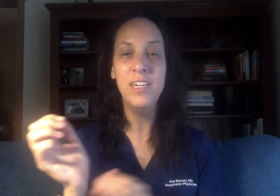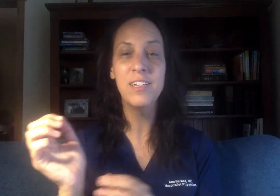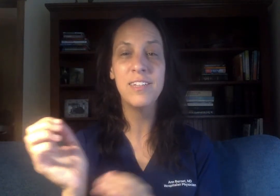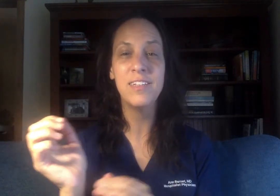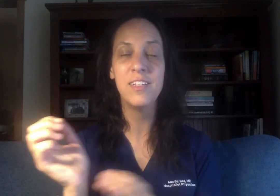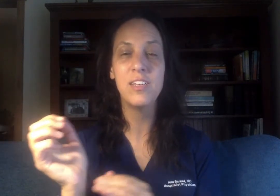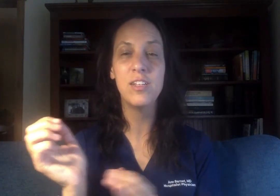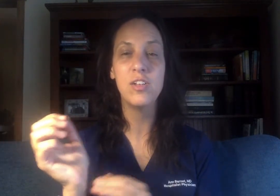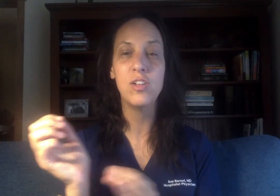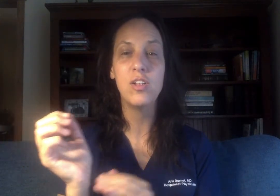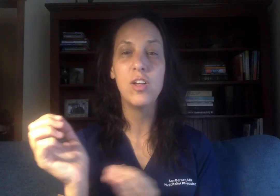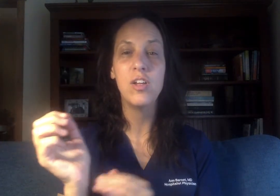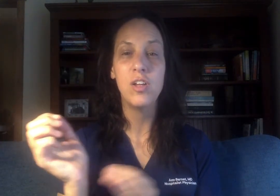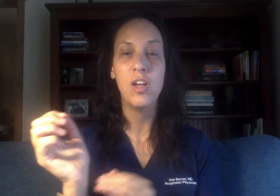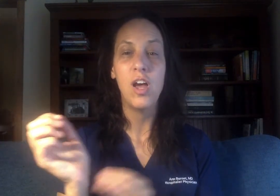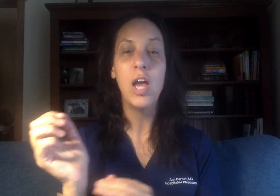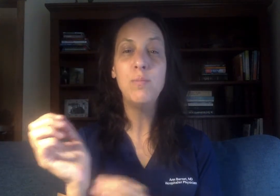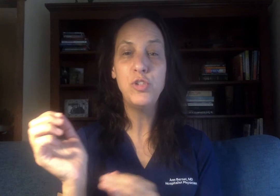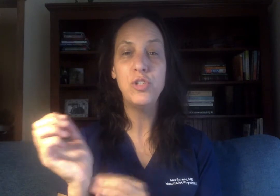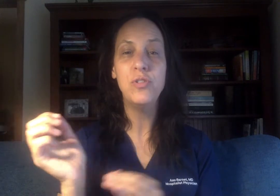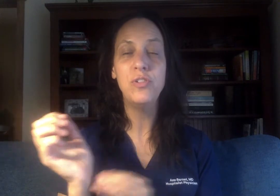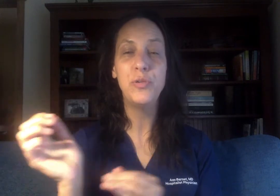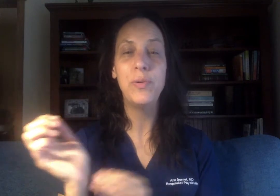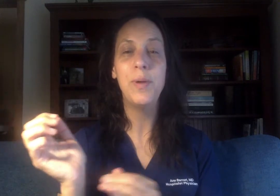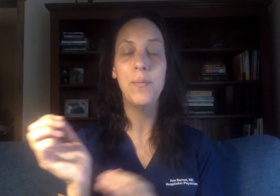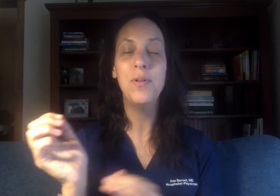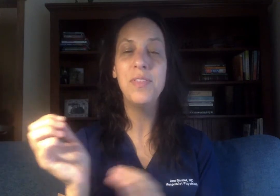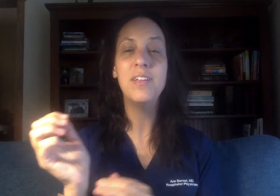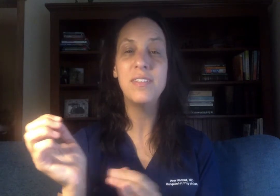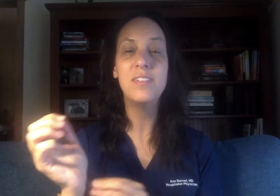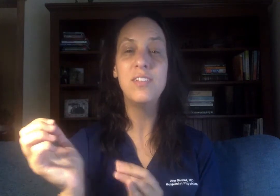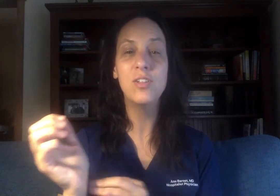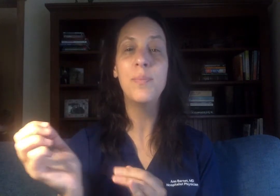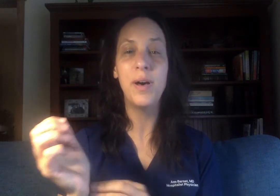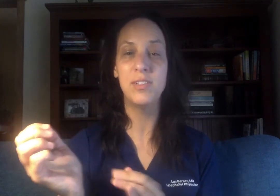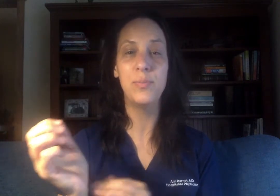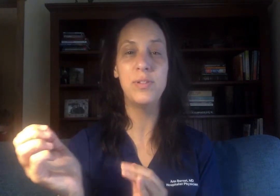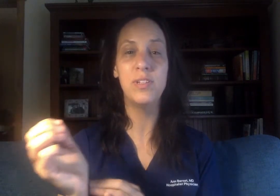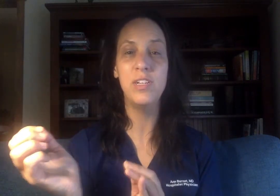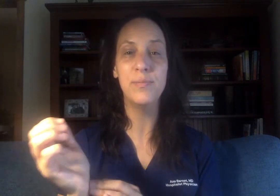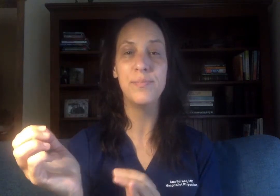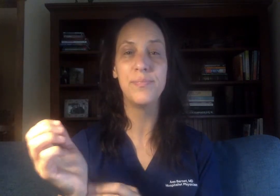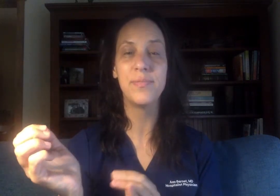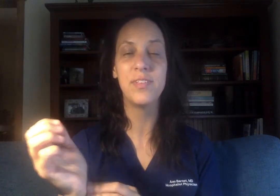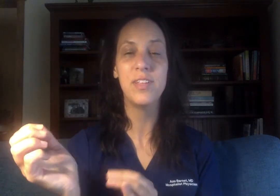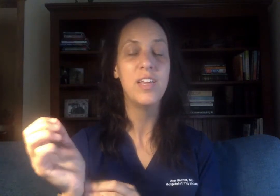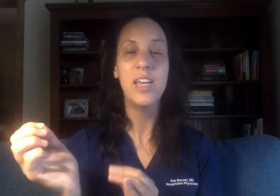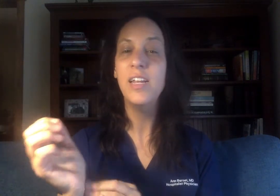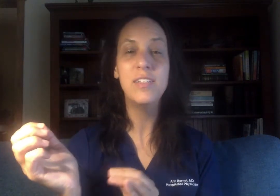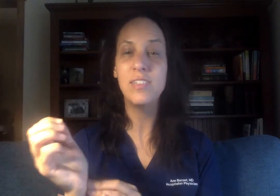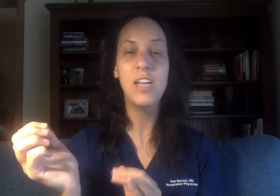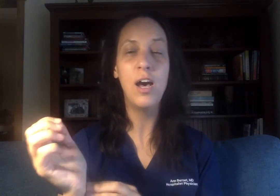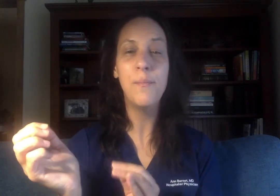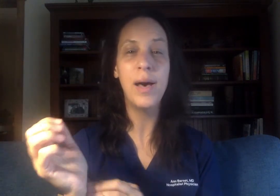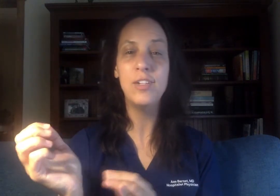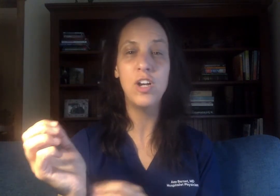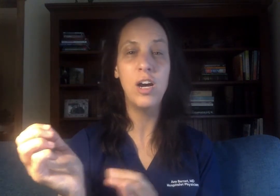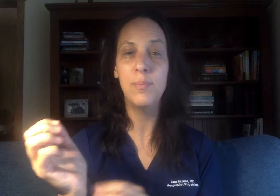I'm choosing to remember that it's still about possibility and it's not my job